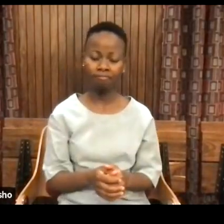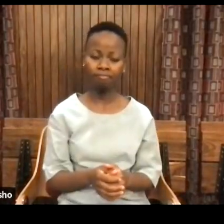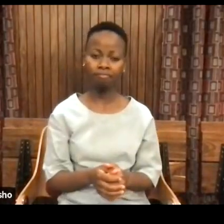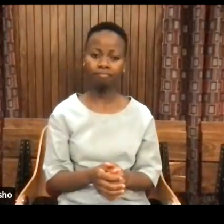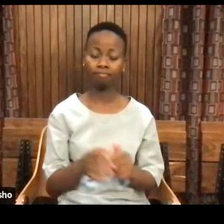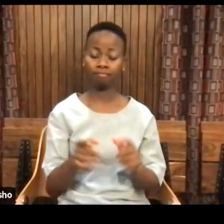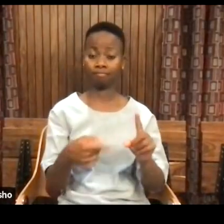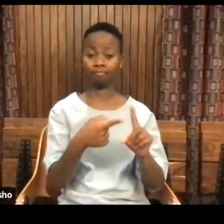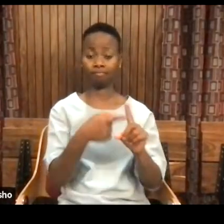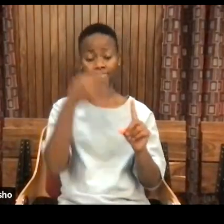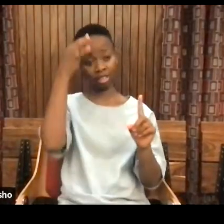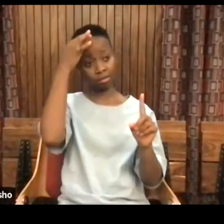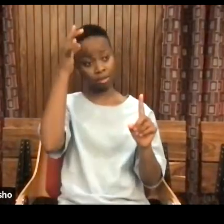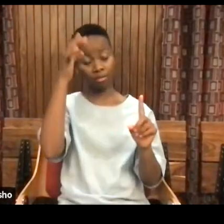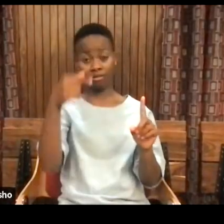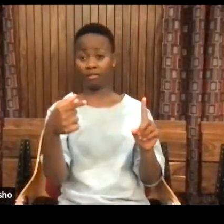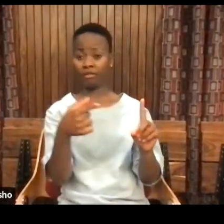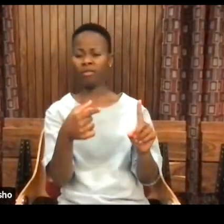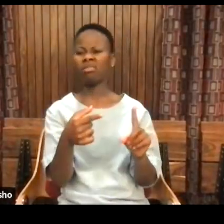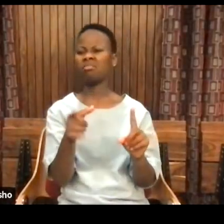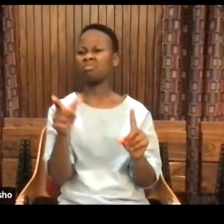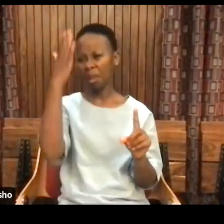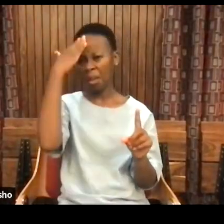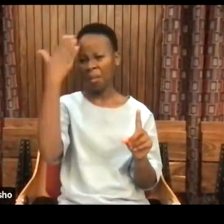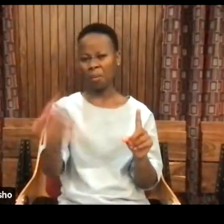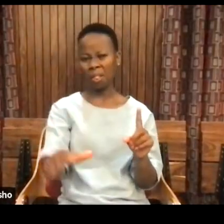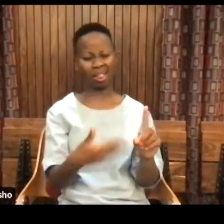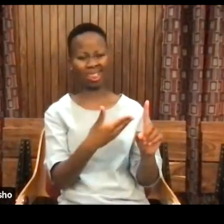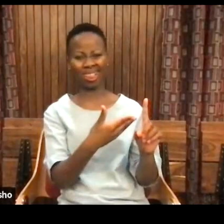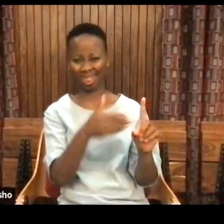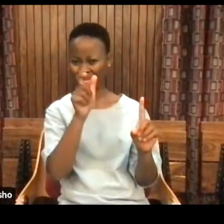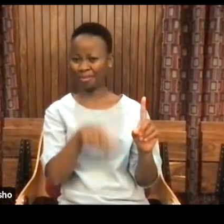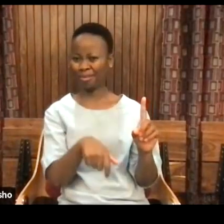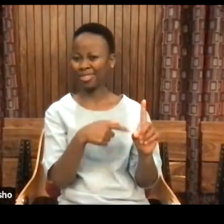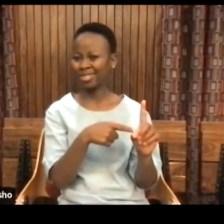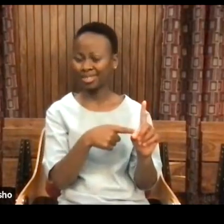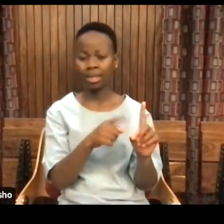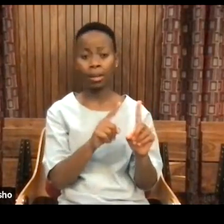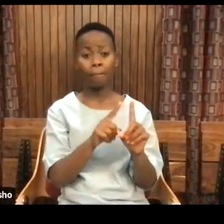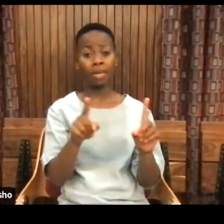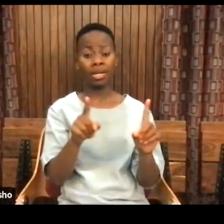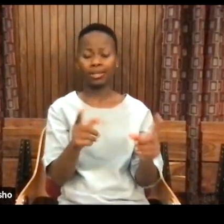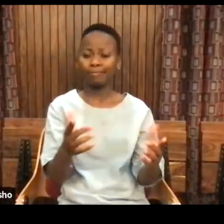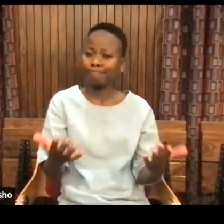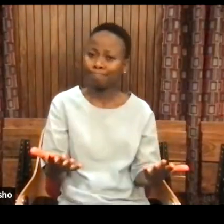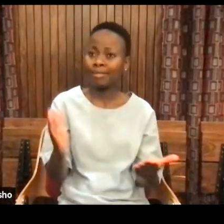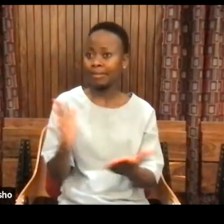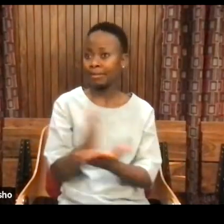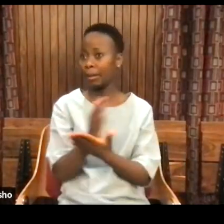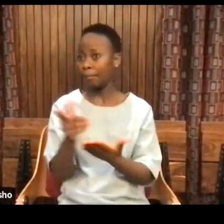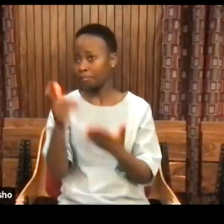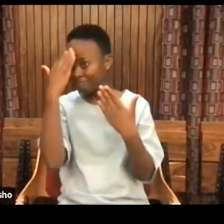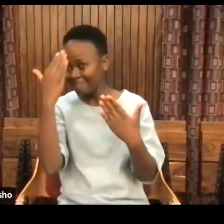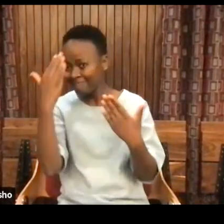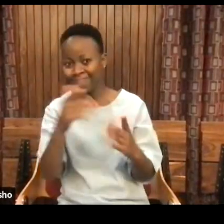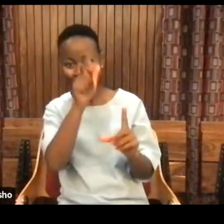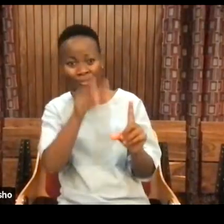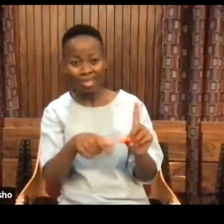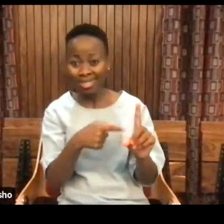Prof. L. Aragodon does not need much introduction, but for the benefit of some of us here